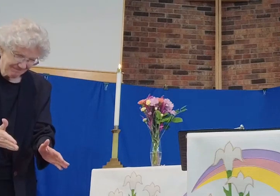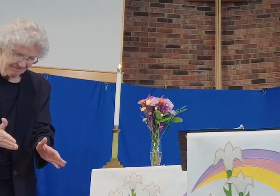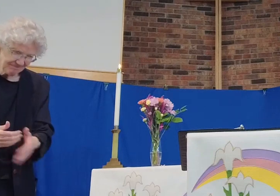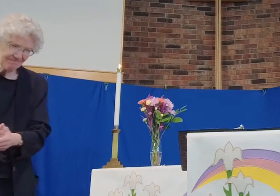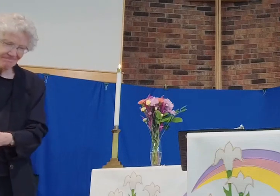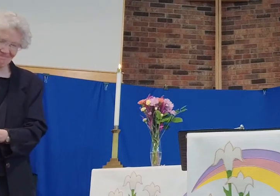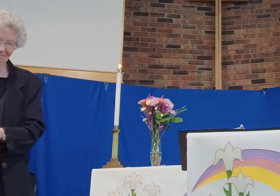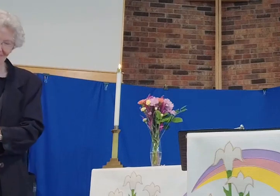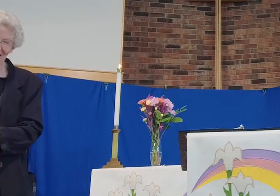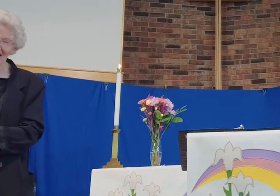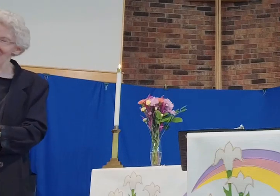the Father.